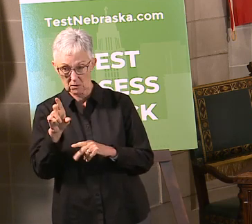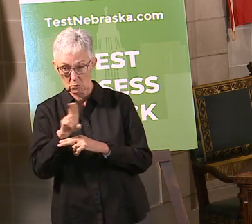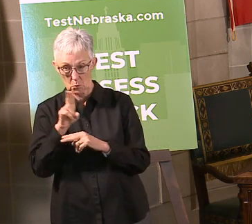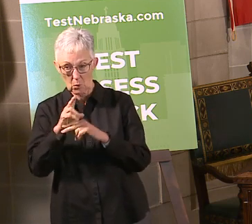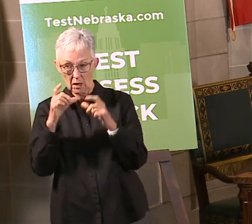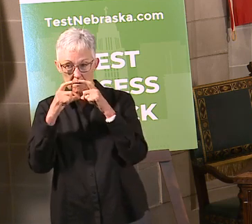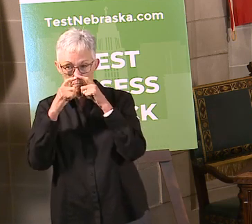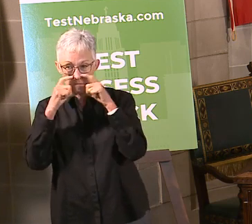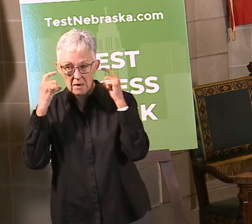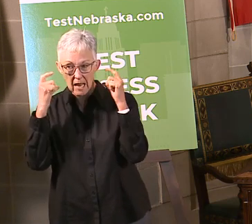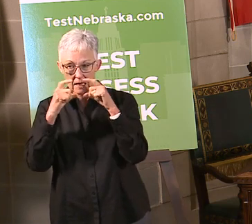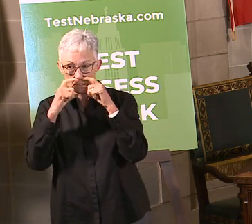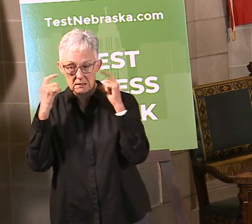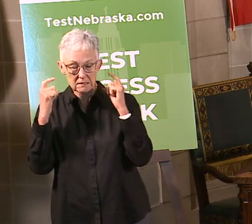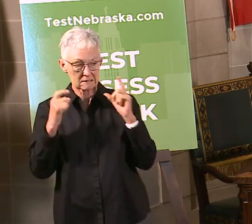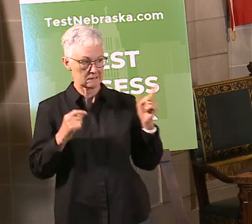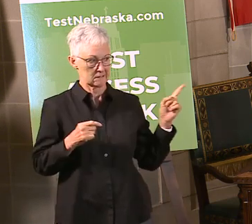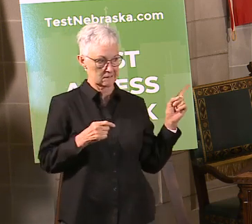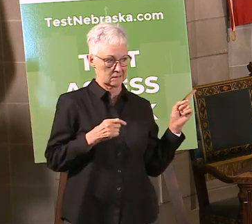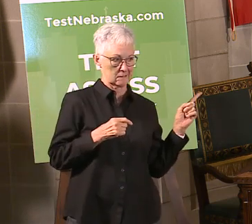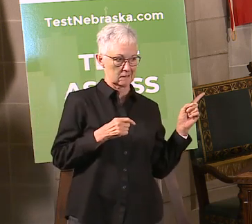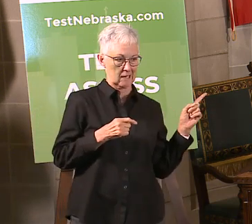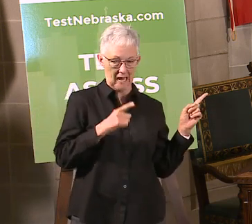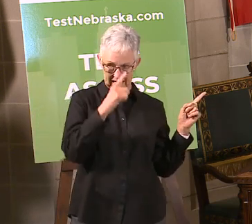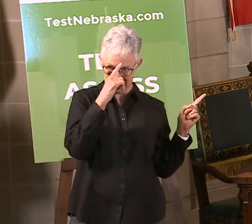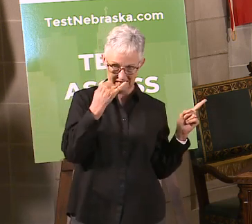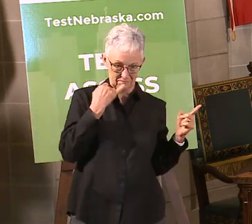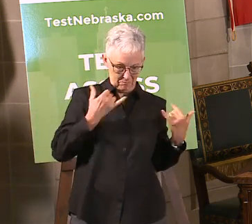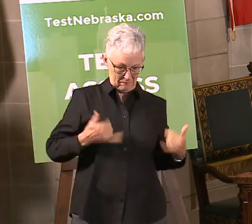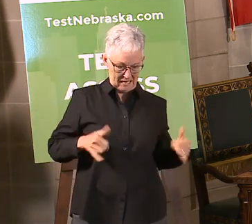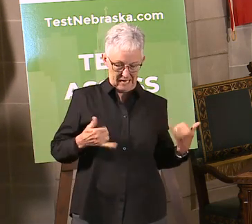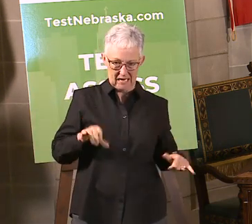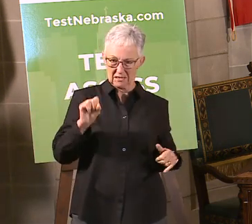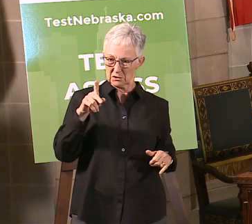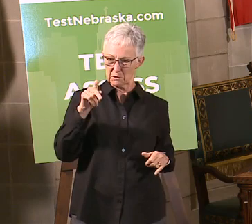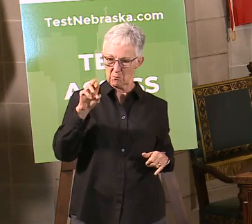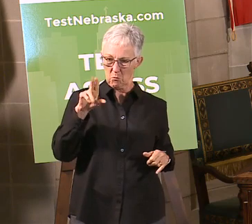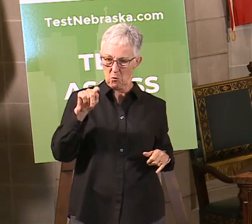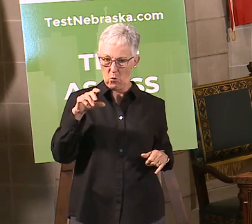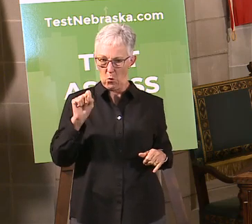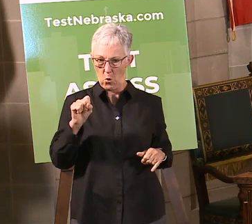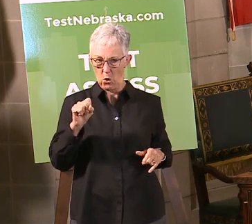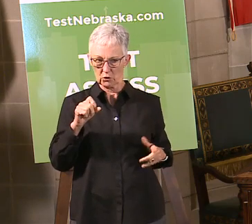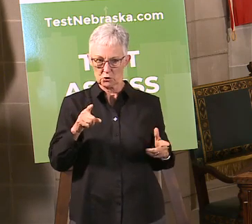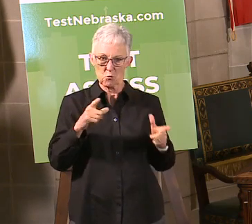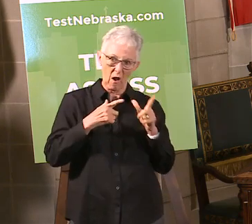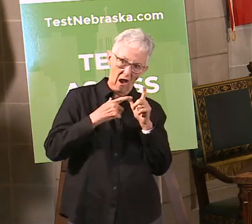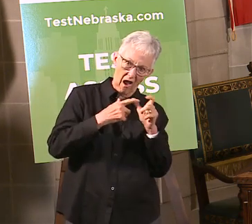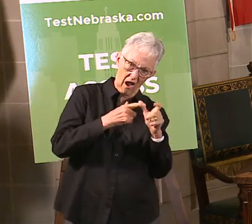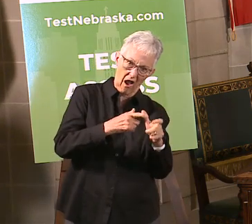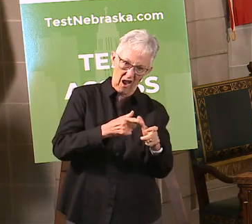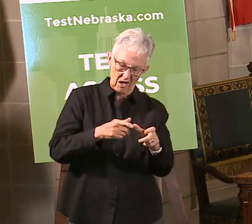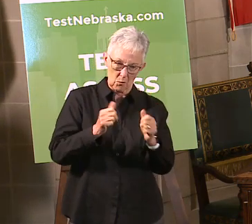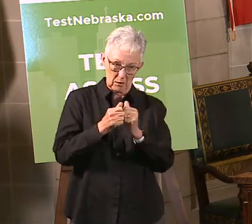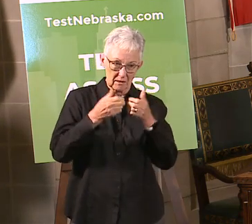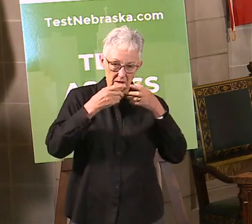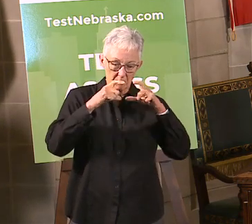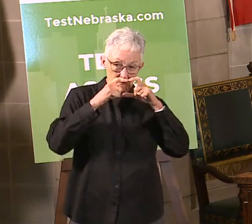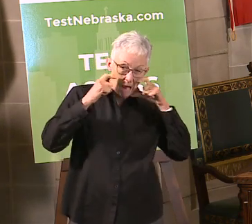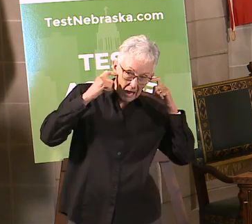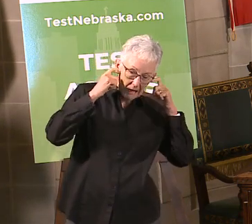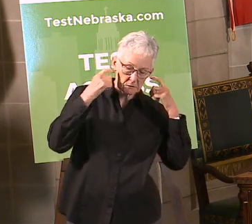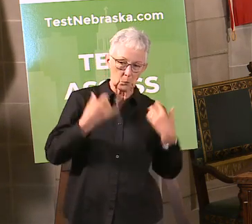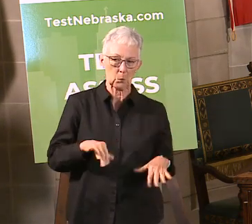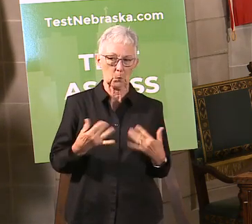I think when you're playing sports, it's going to be difficult to wear masks because, again, just the nature of the physical activity there. But certainly, if you are